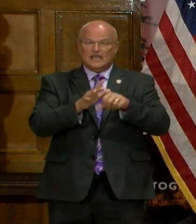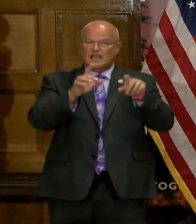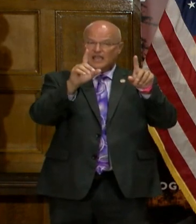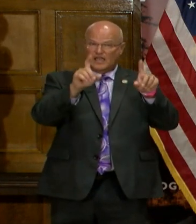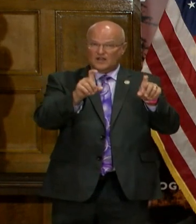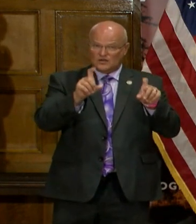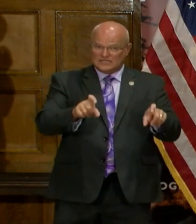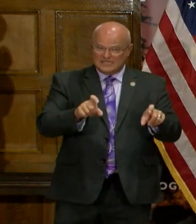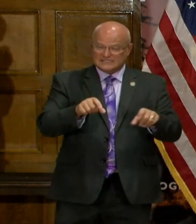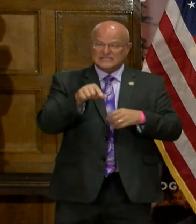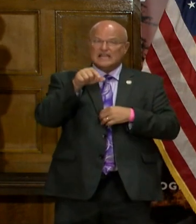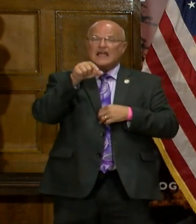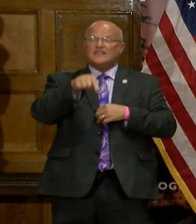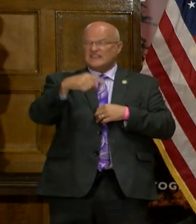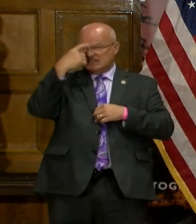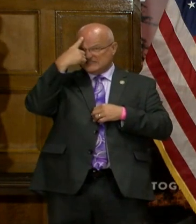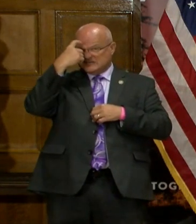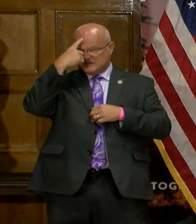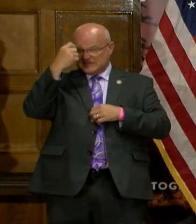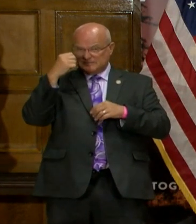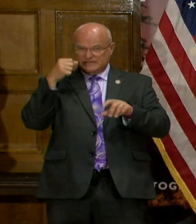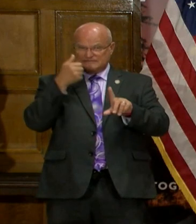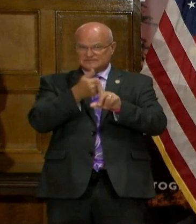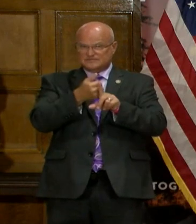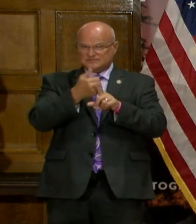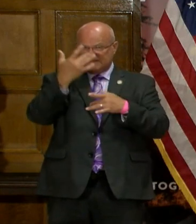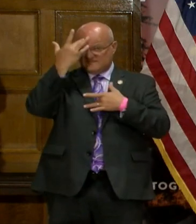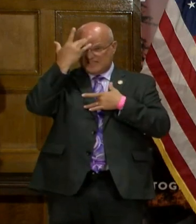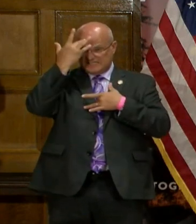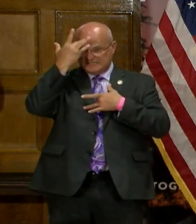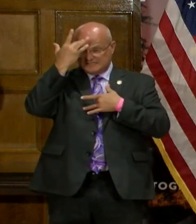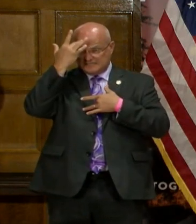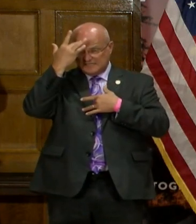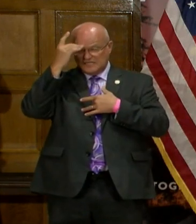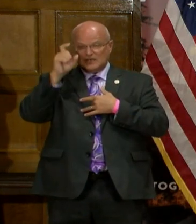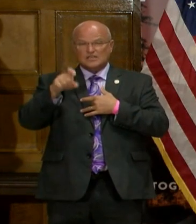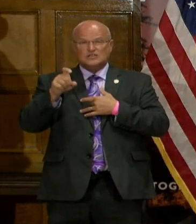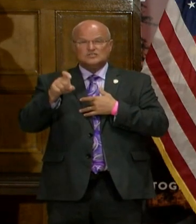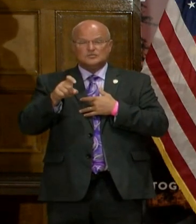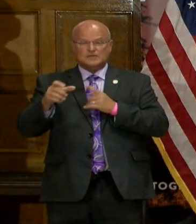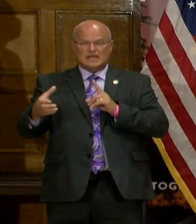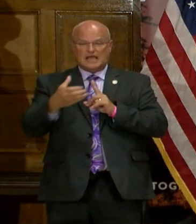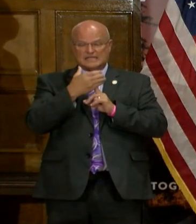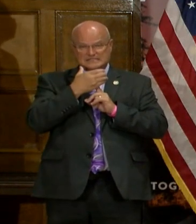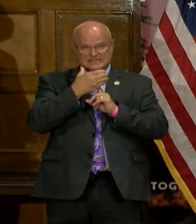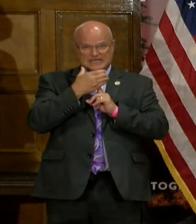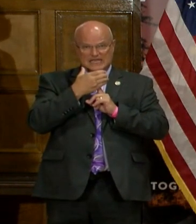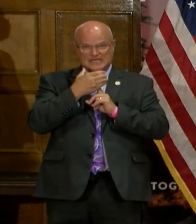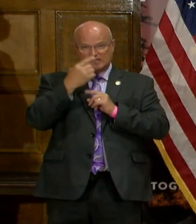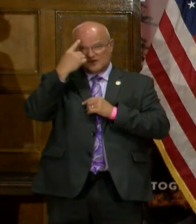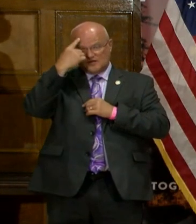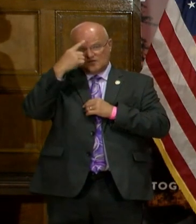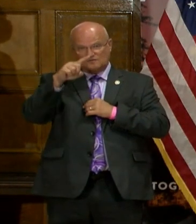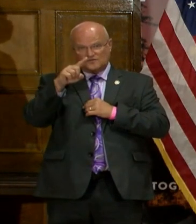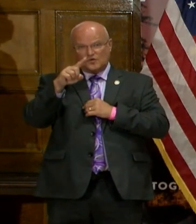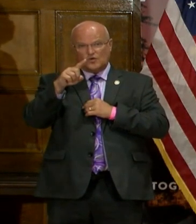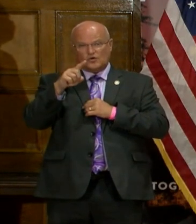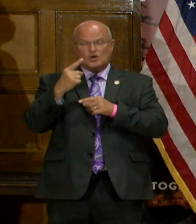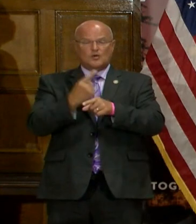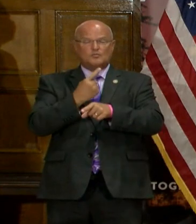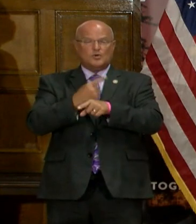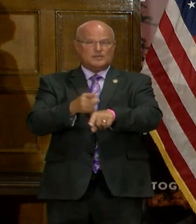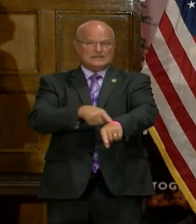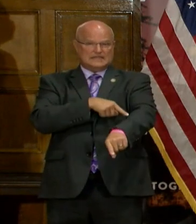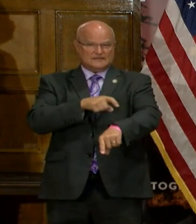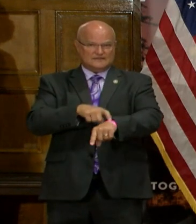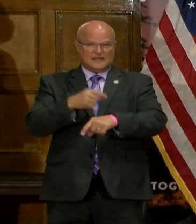they are suspected to be infected, okay? And they should be isolated for the appropriate